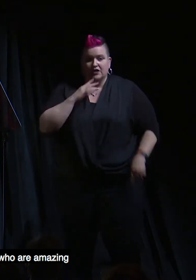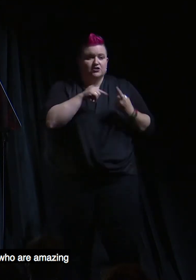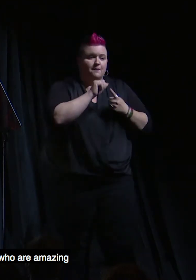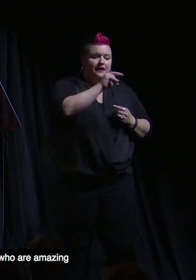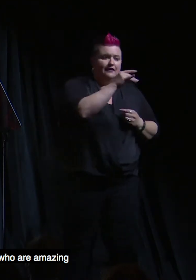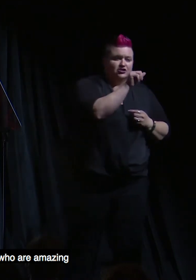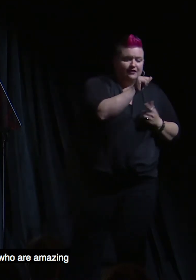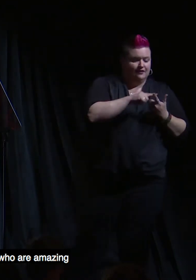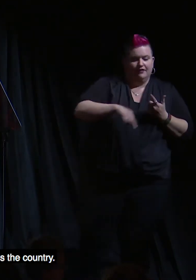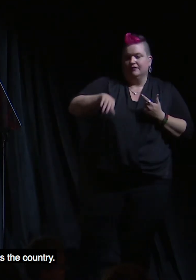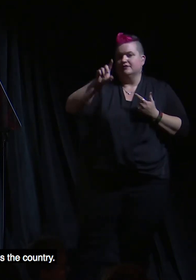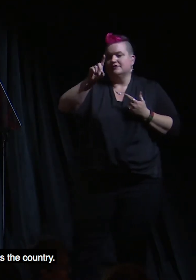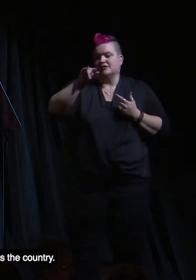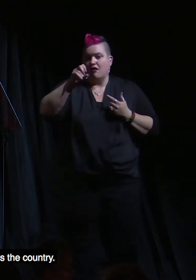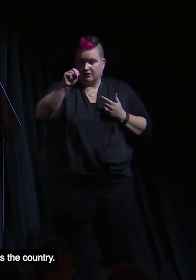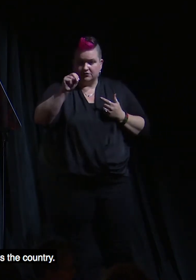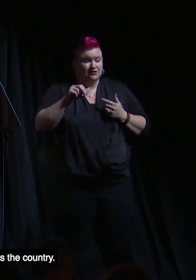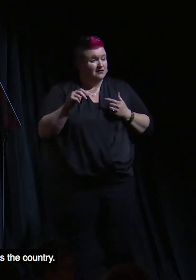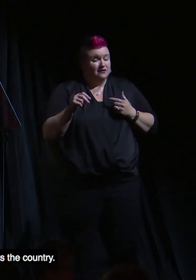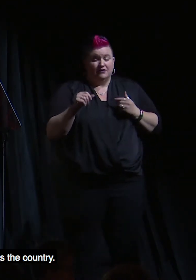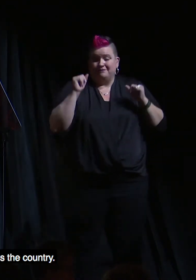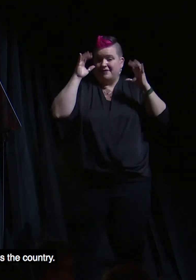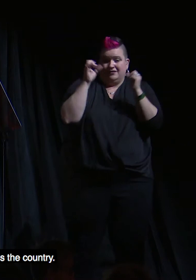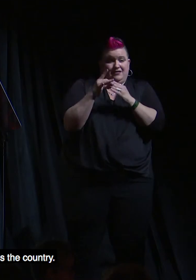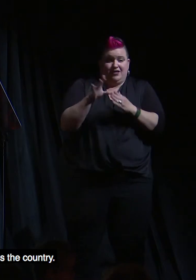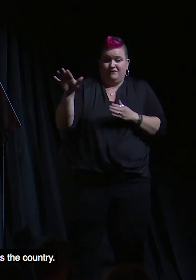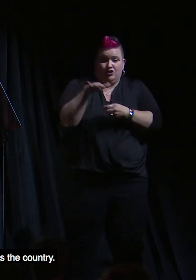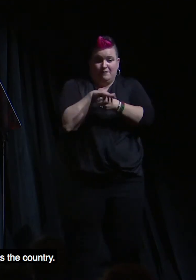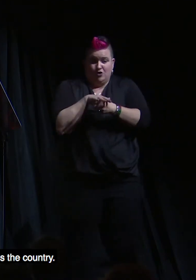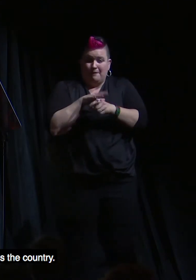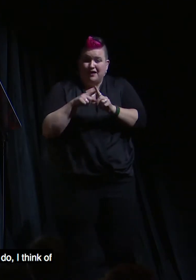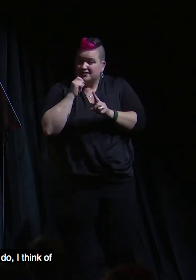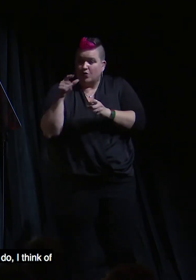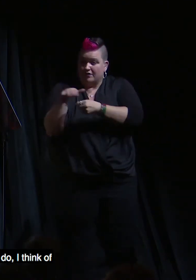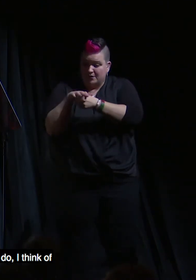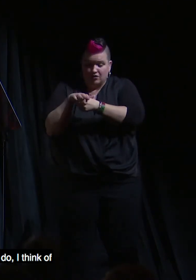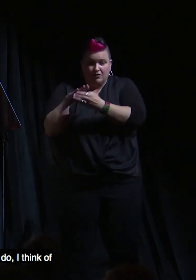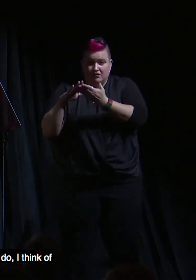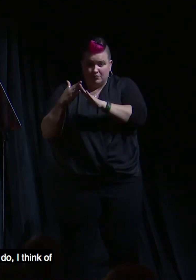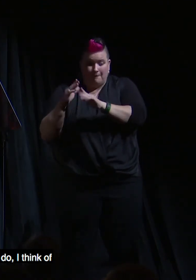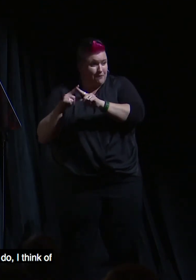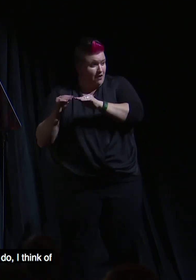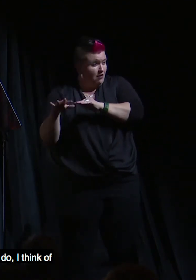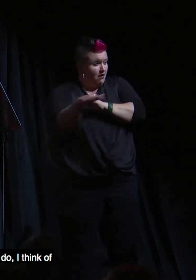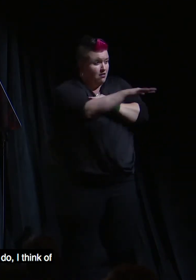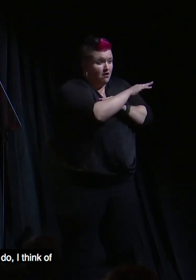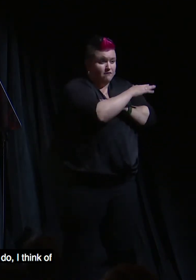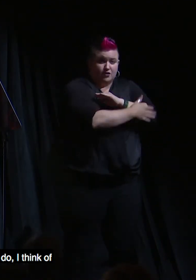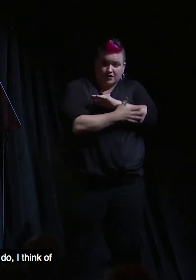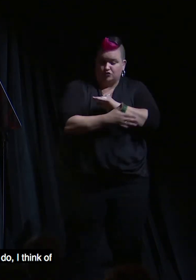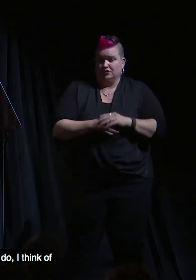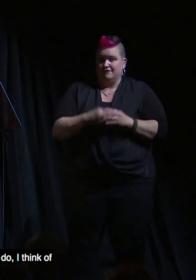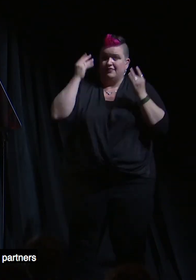and Dion, who are amazing leaders in their communities, but across the country. When I think about the work I